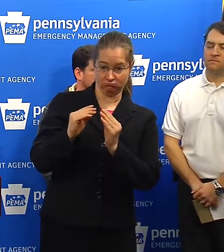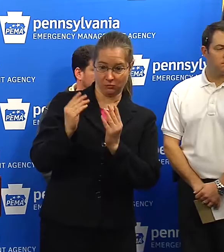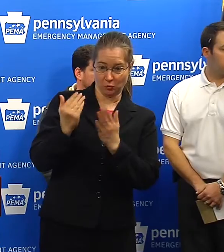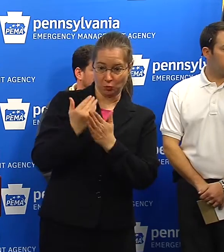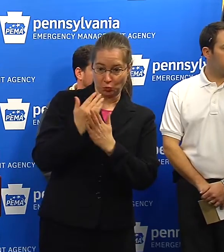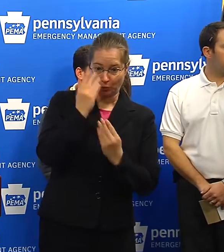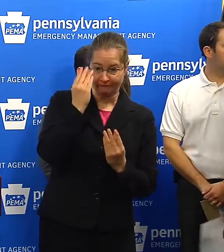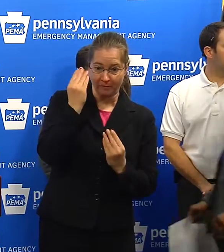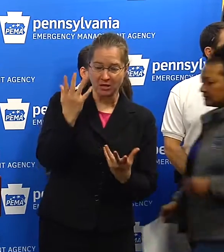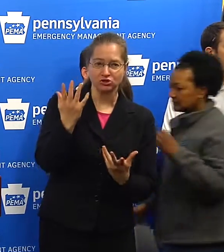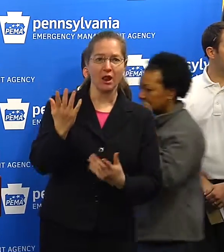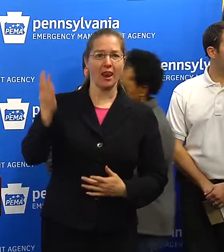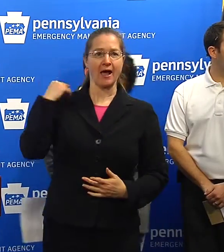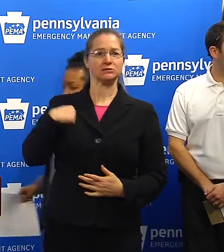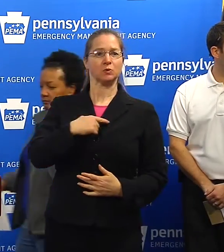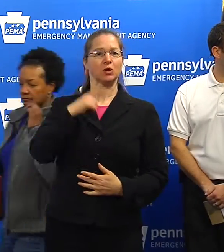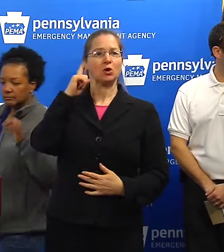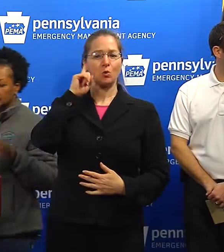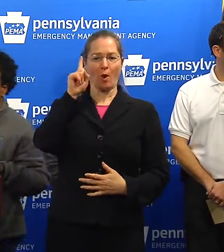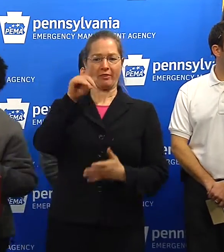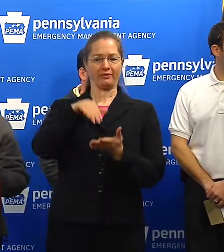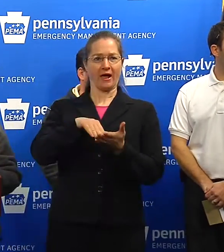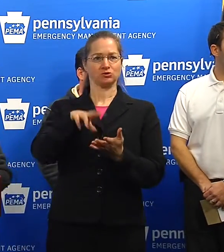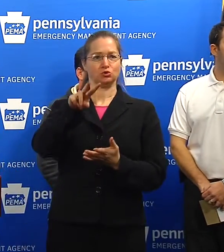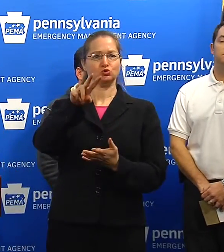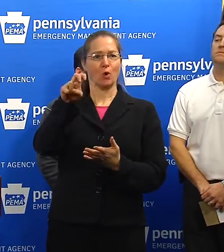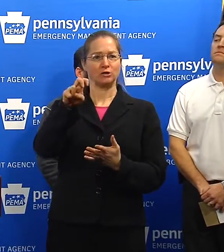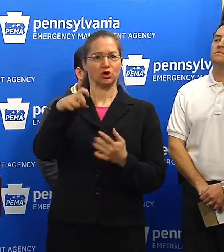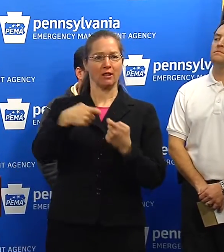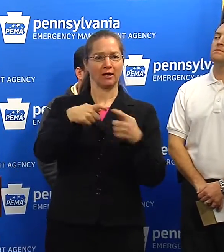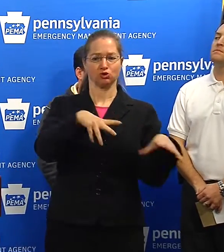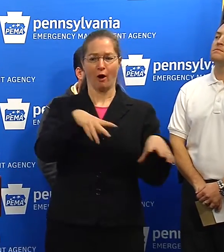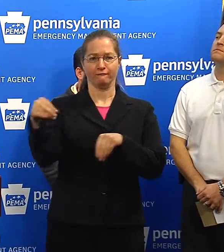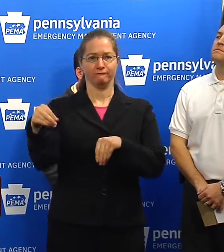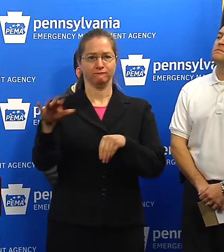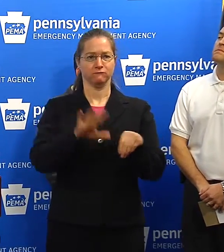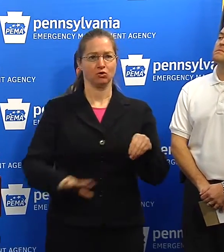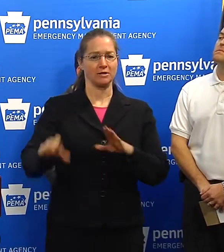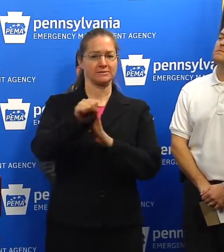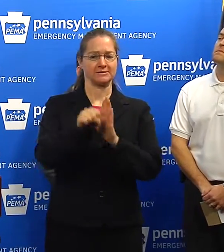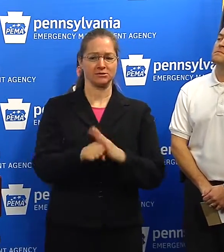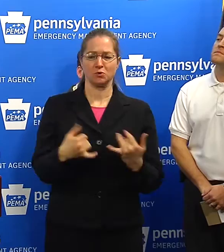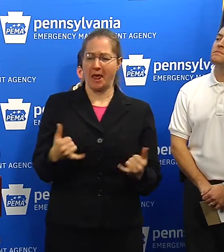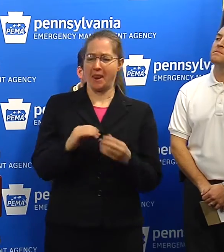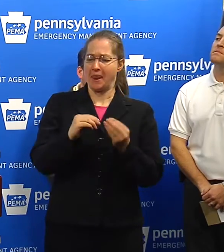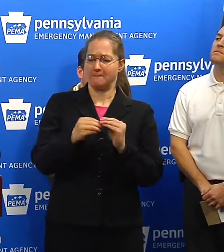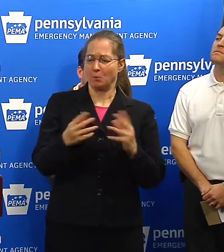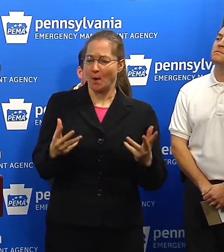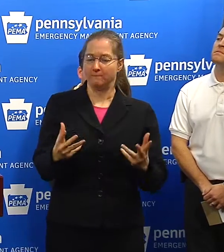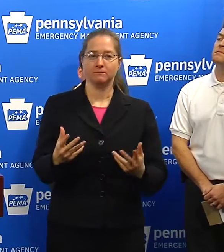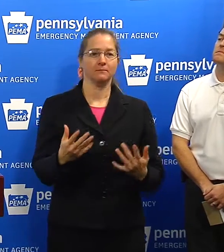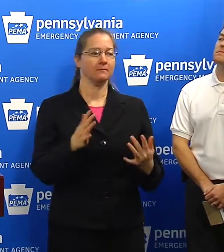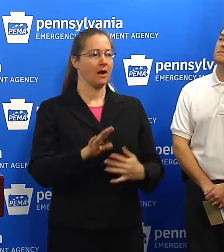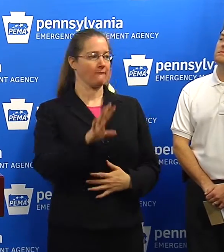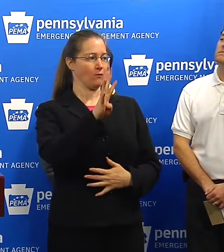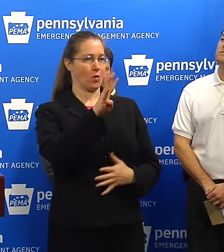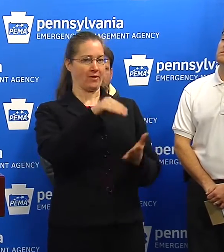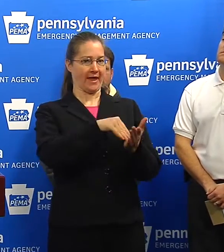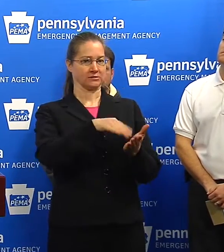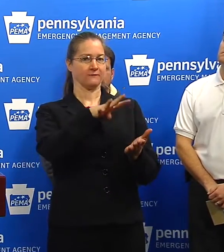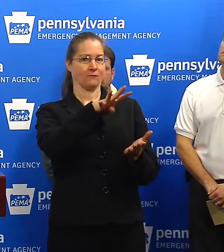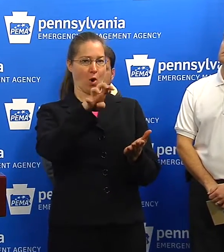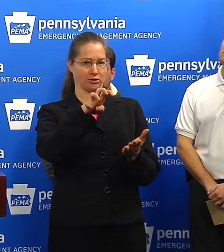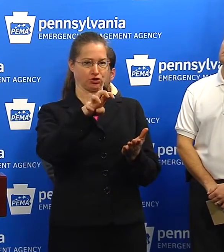Last we heard there were about 1,200, I believe, outages statewide. Where are we at now? We're at actually about 4,400.